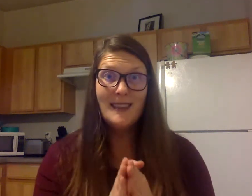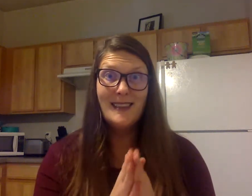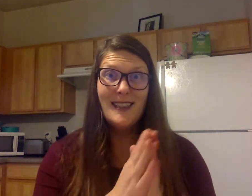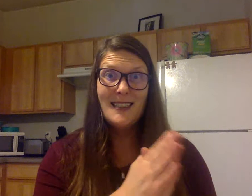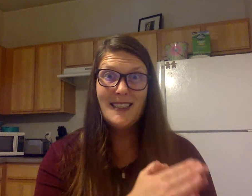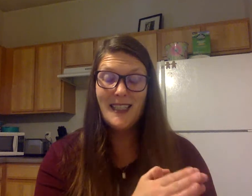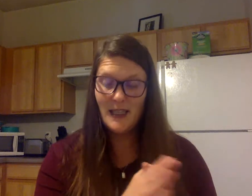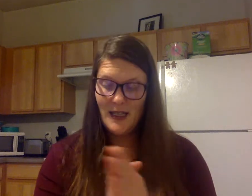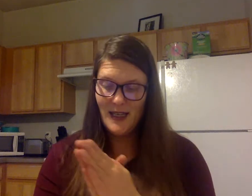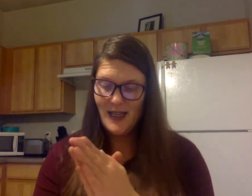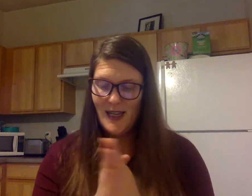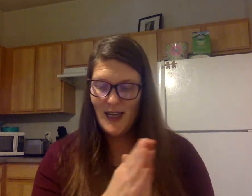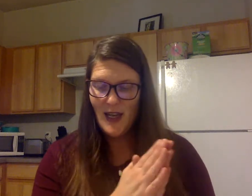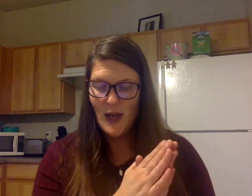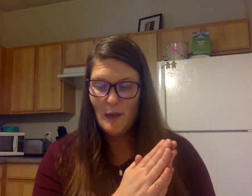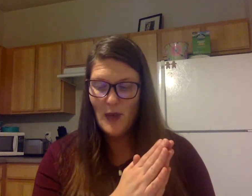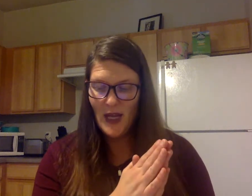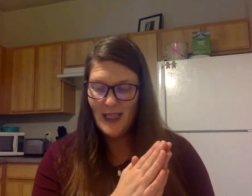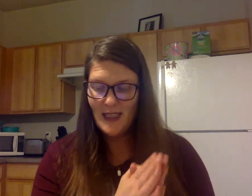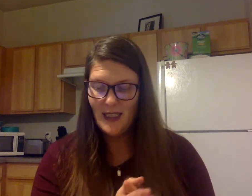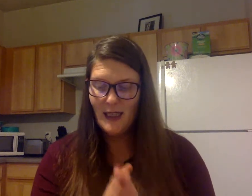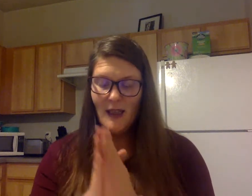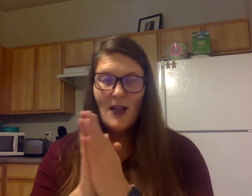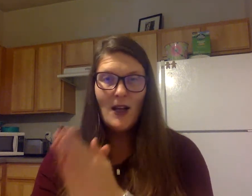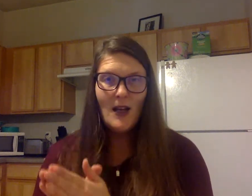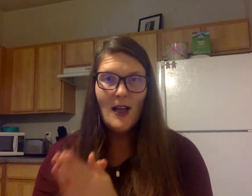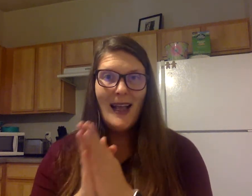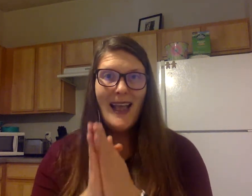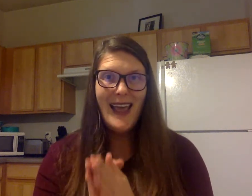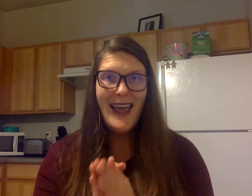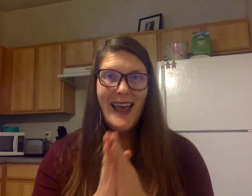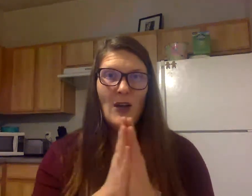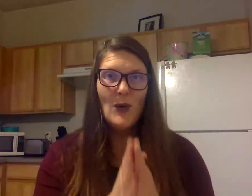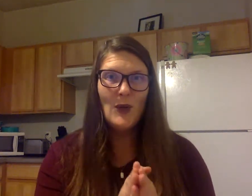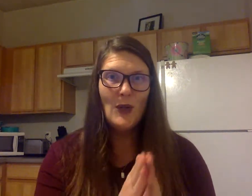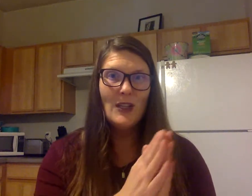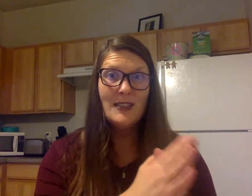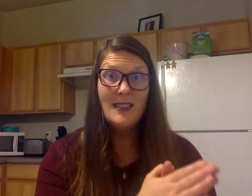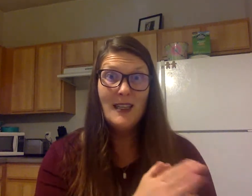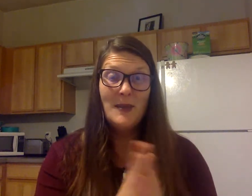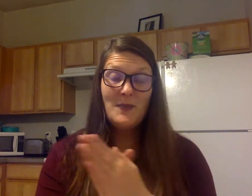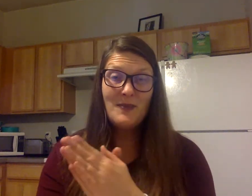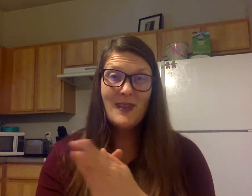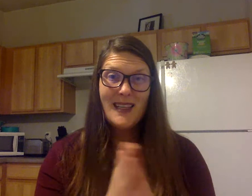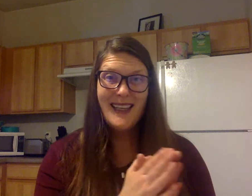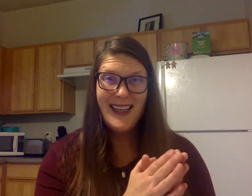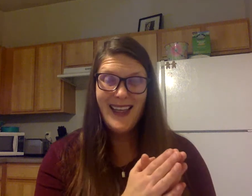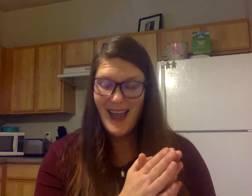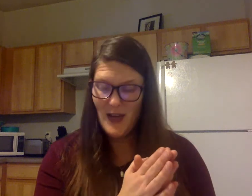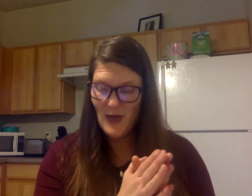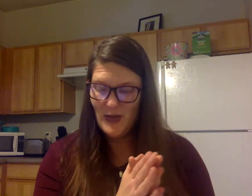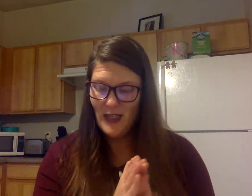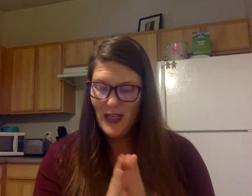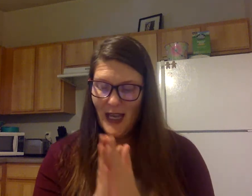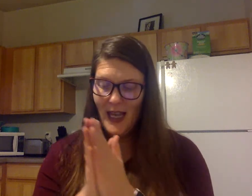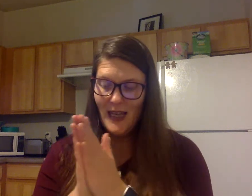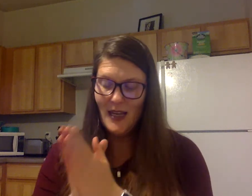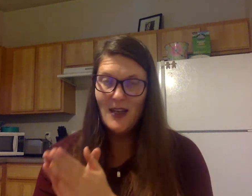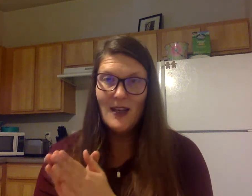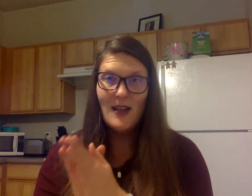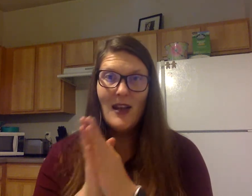Bunt. Bunt. H-E-L-D. Held. And N